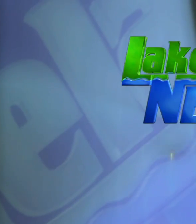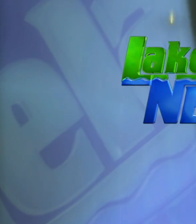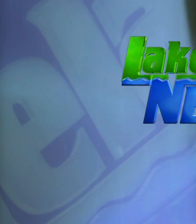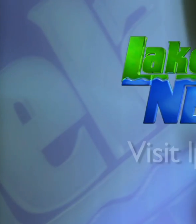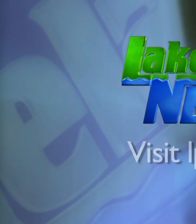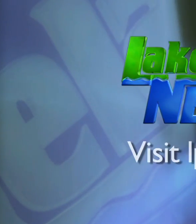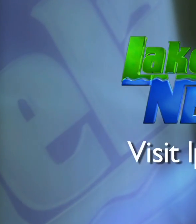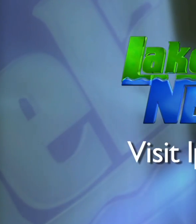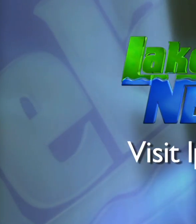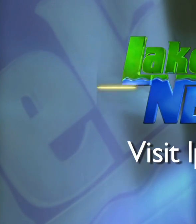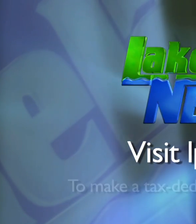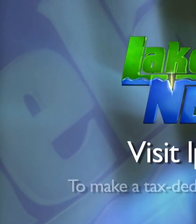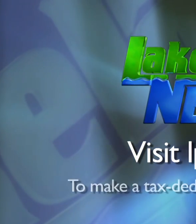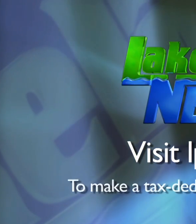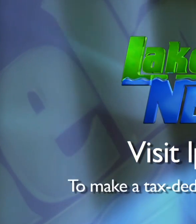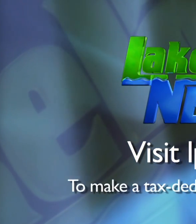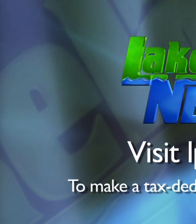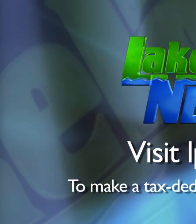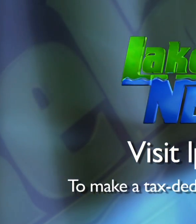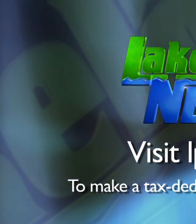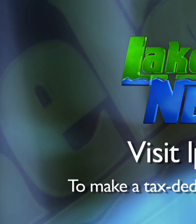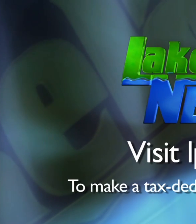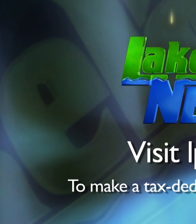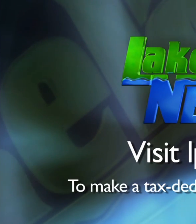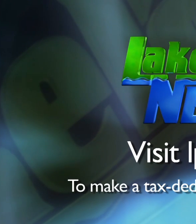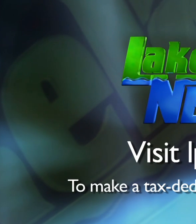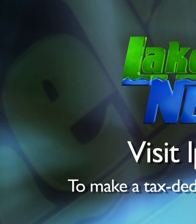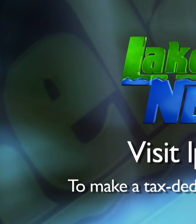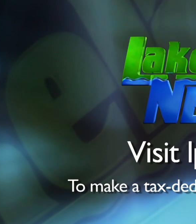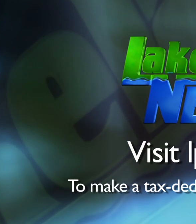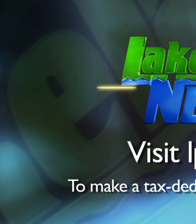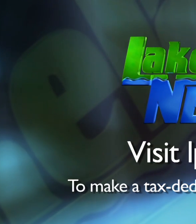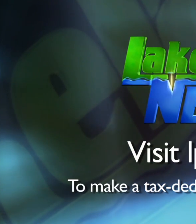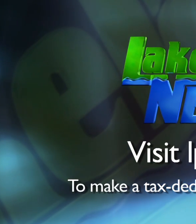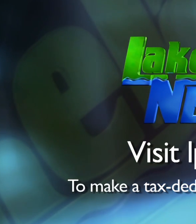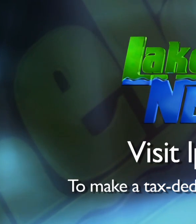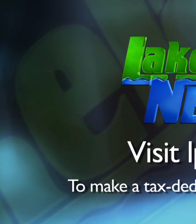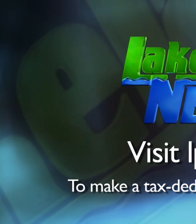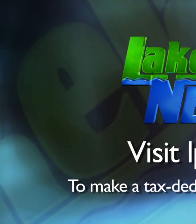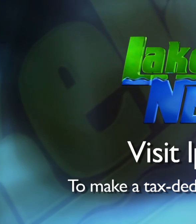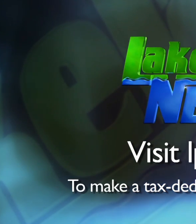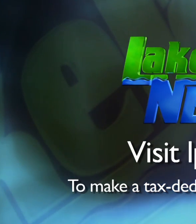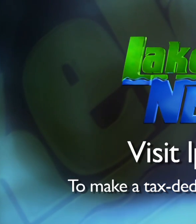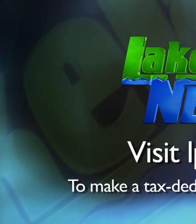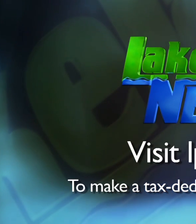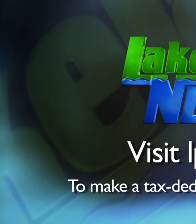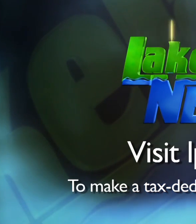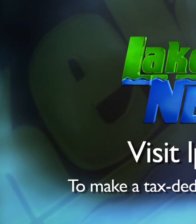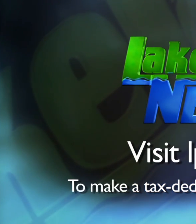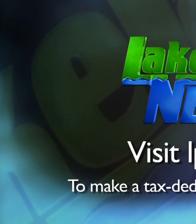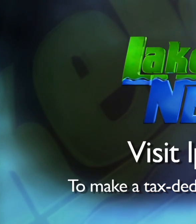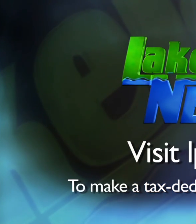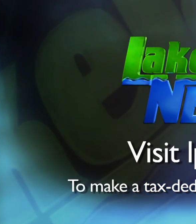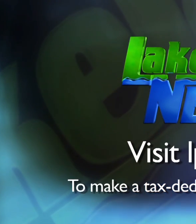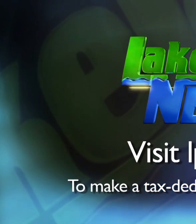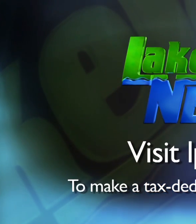If you've enjoyed this segment of Lakeland News, please consider making a tax-deductible contribution to Lakeland Public Television.